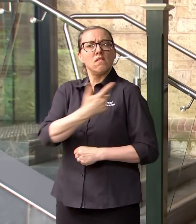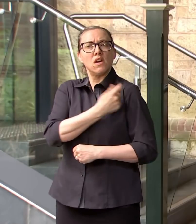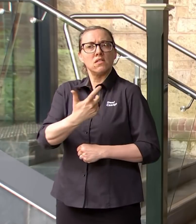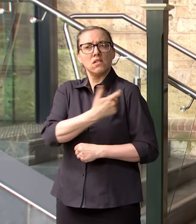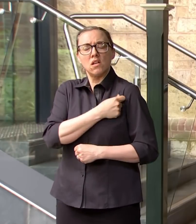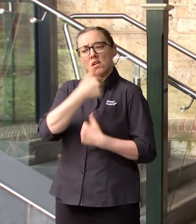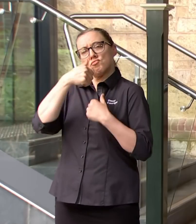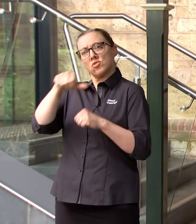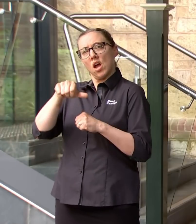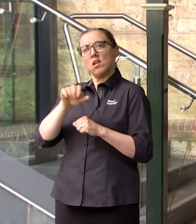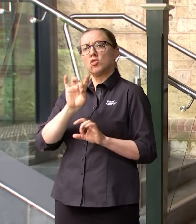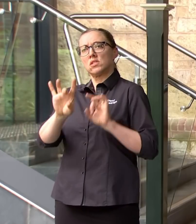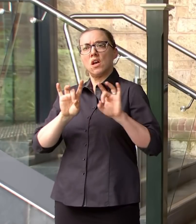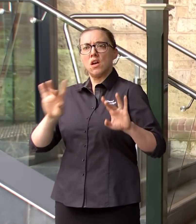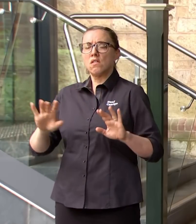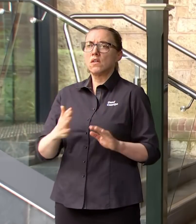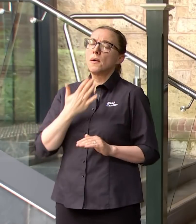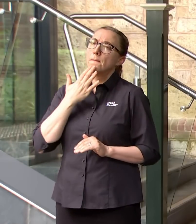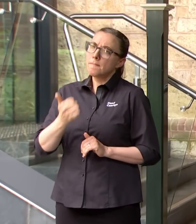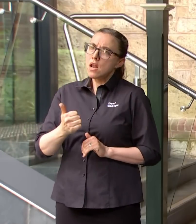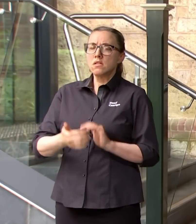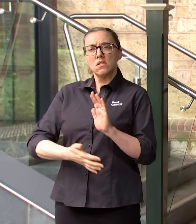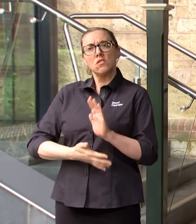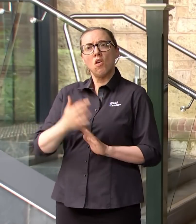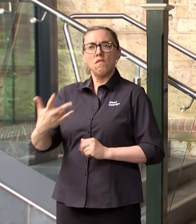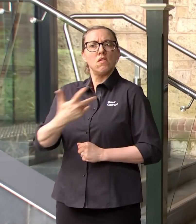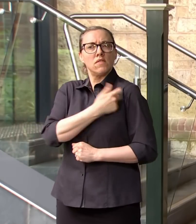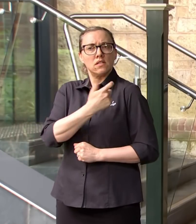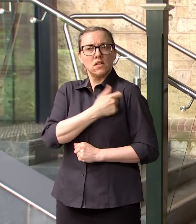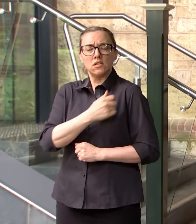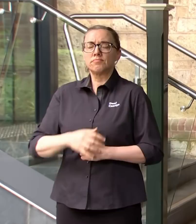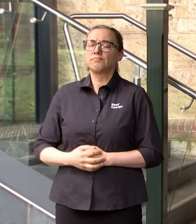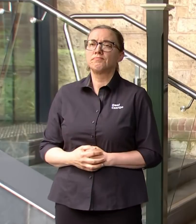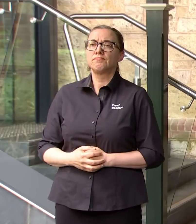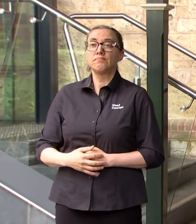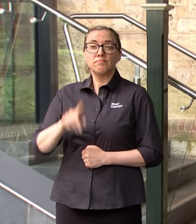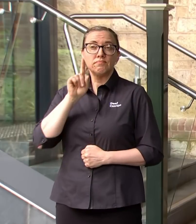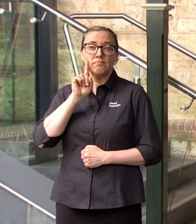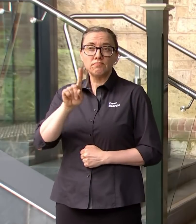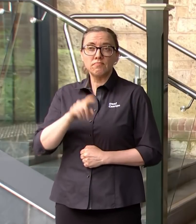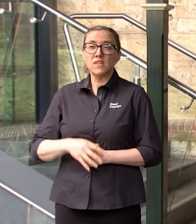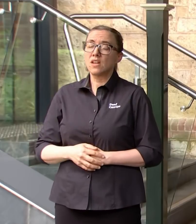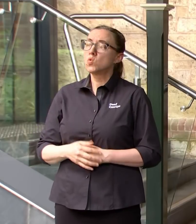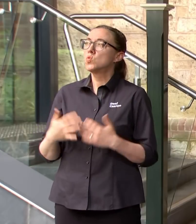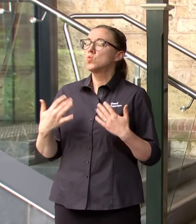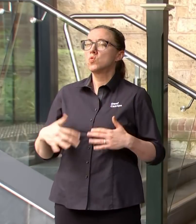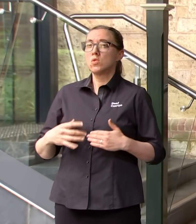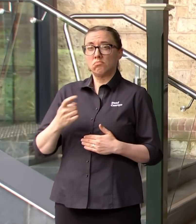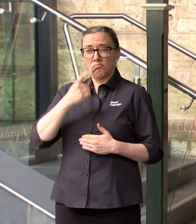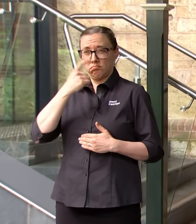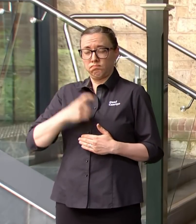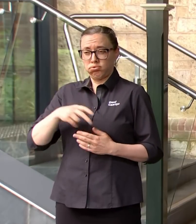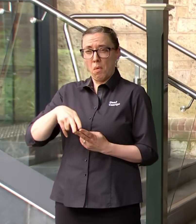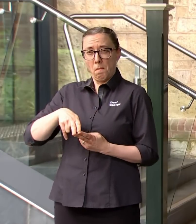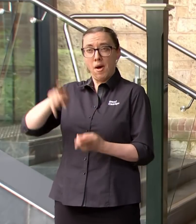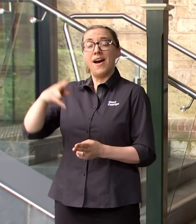can make sure that we keep South Australians as safe as possible. Yesterday we had a further very significant increase in the